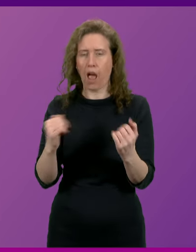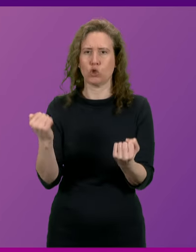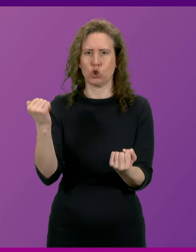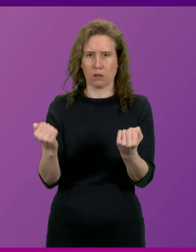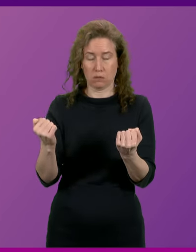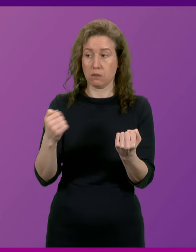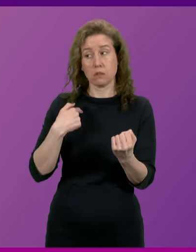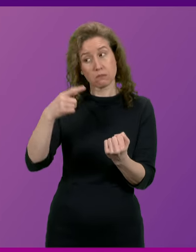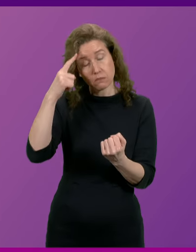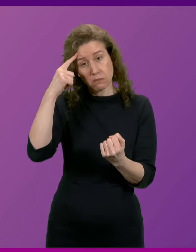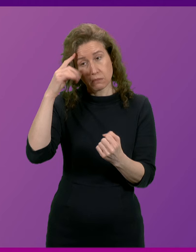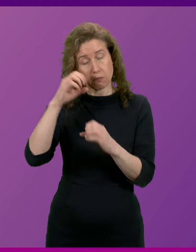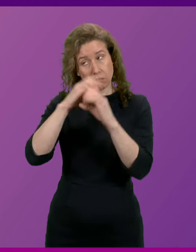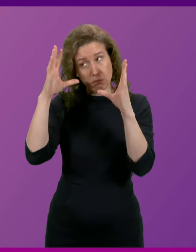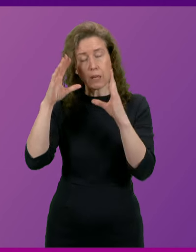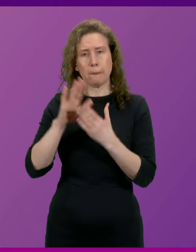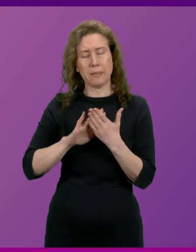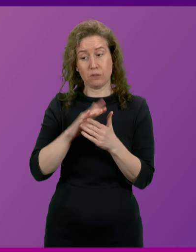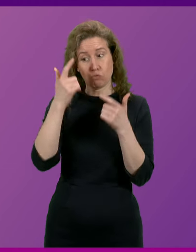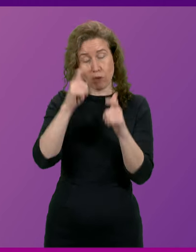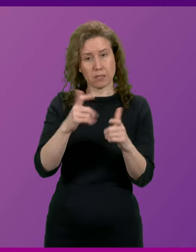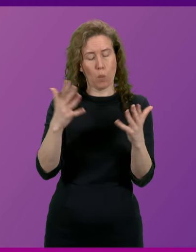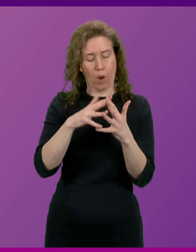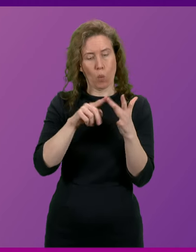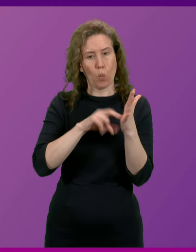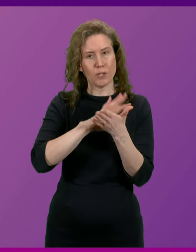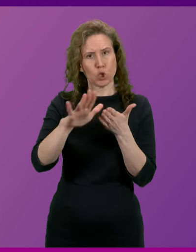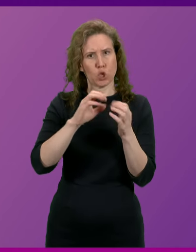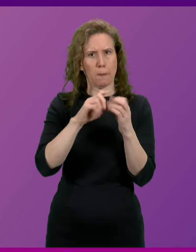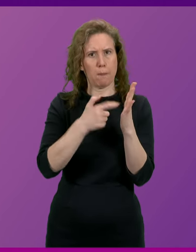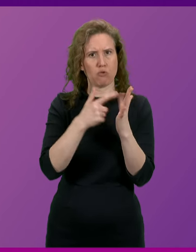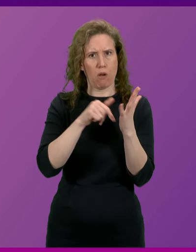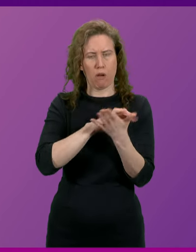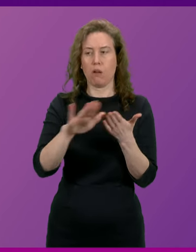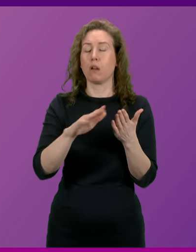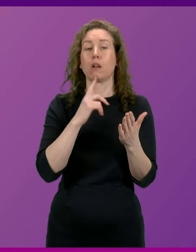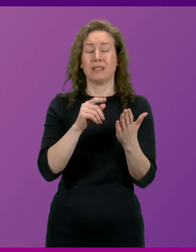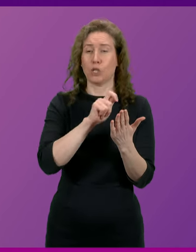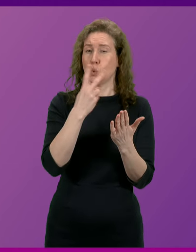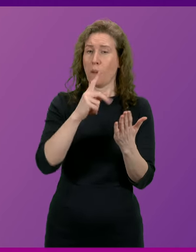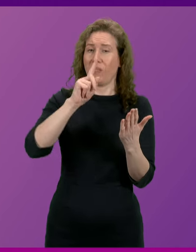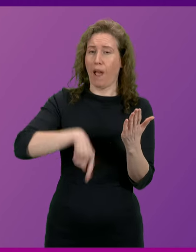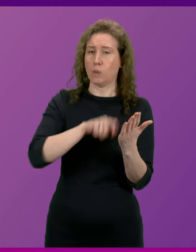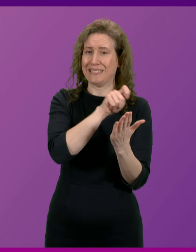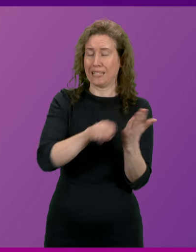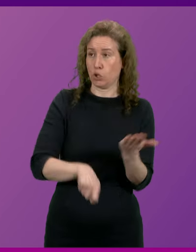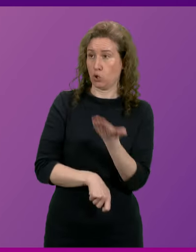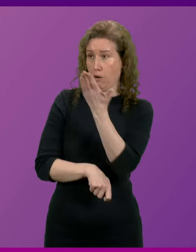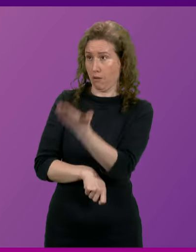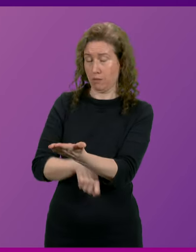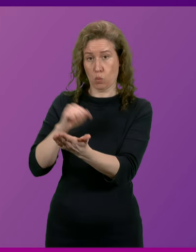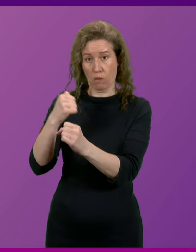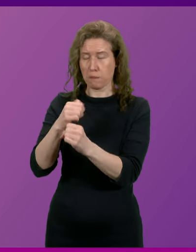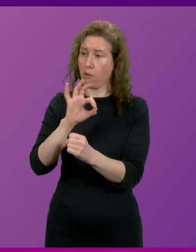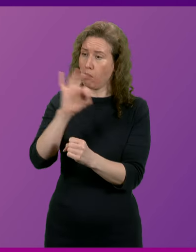With that in mind, First Minister, the residents of Winchborough presented a position of over 2,000 signatures to your government last week asking